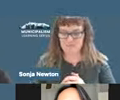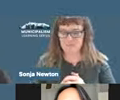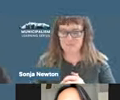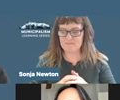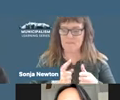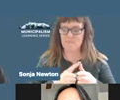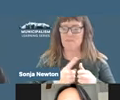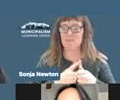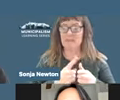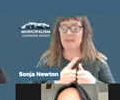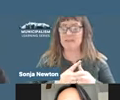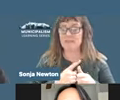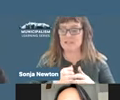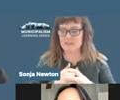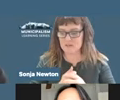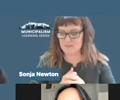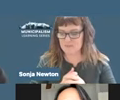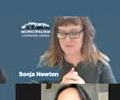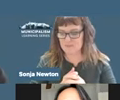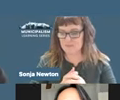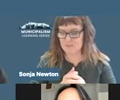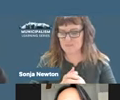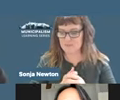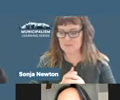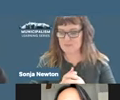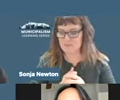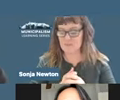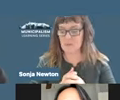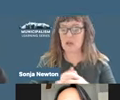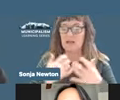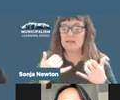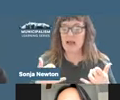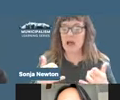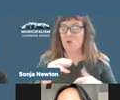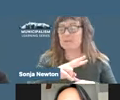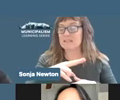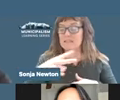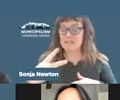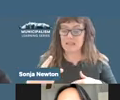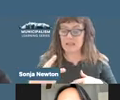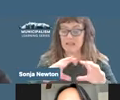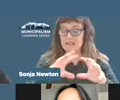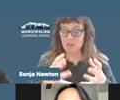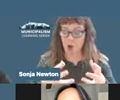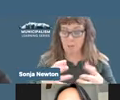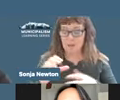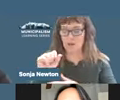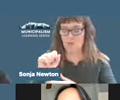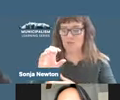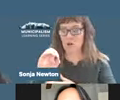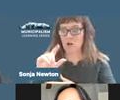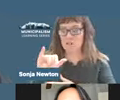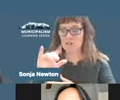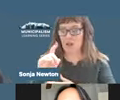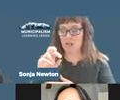Okay. So, um, welcome to the second installment of the Solidarity Research Center's ongoing